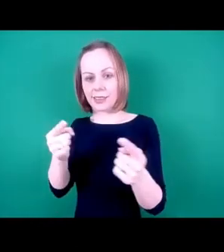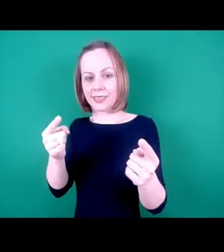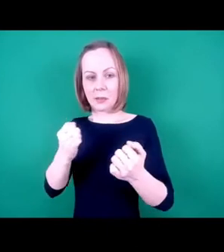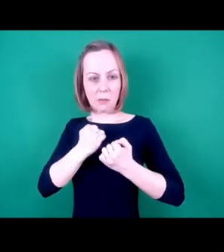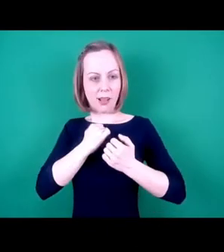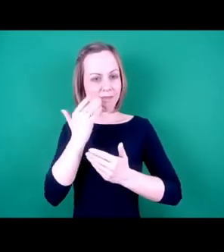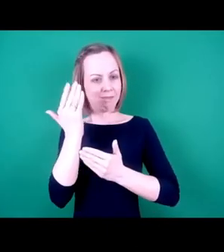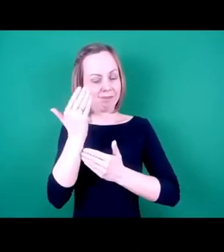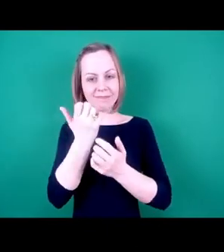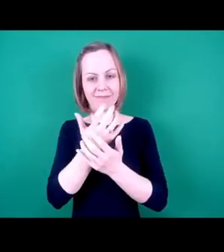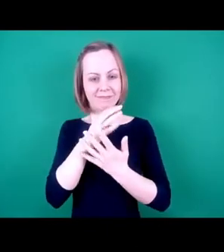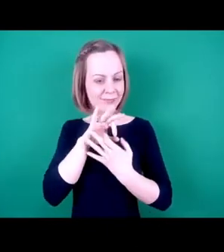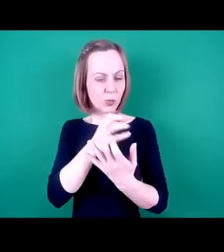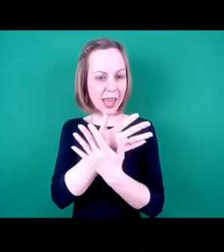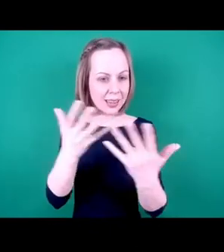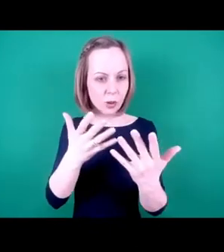of disability.